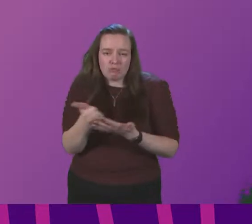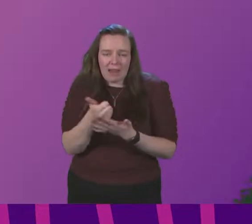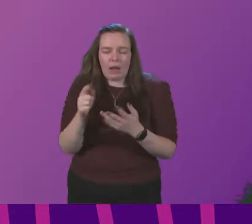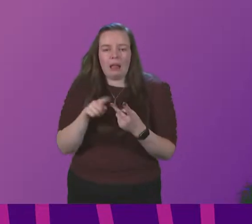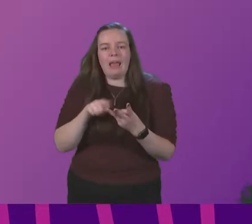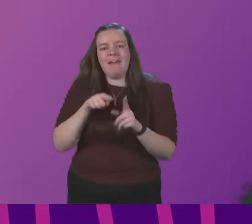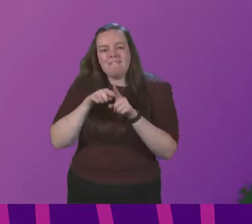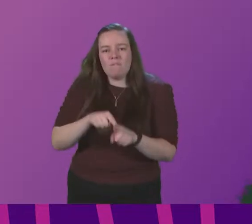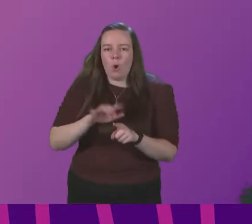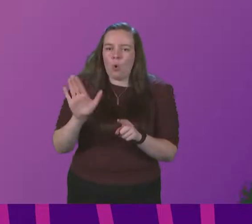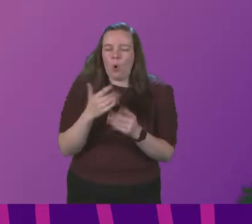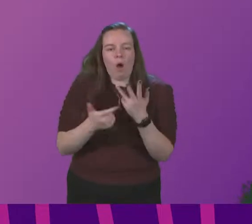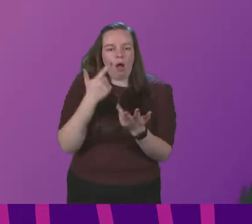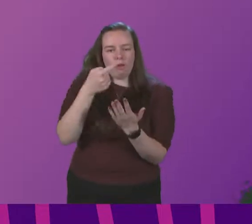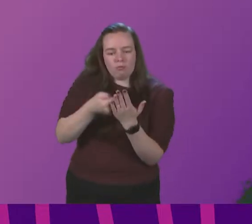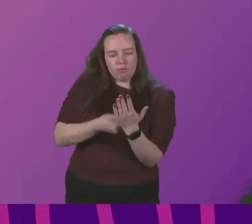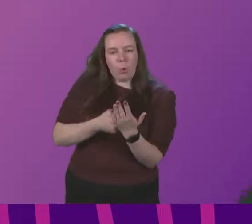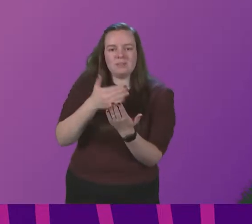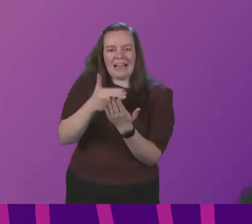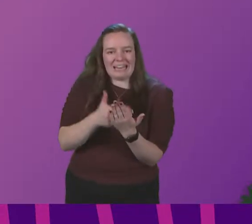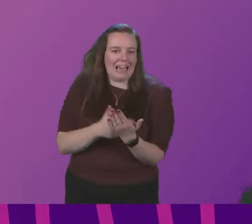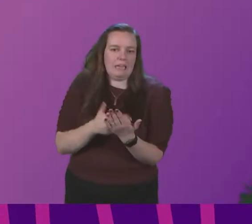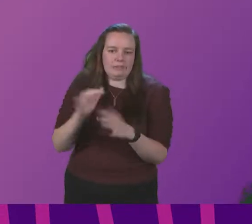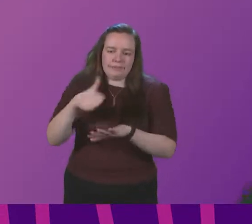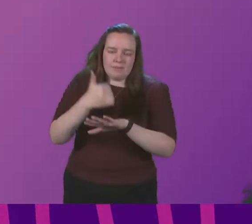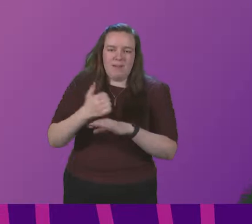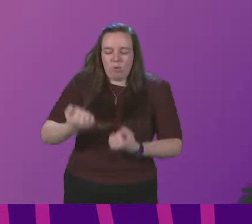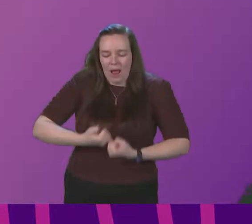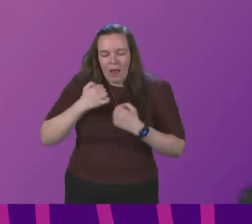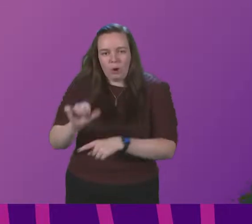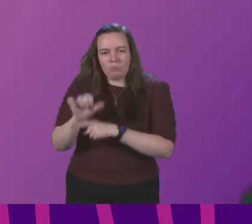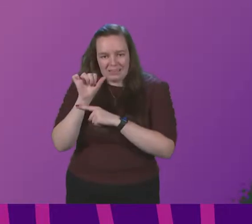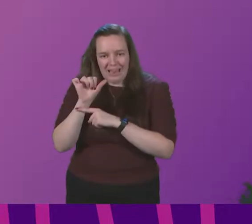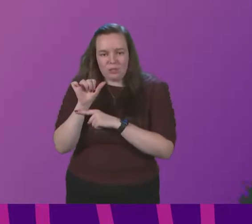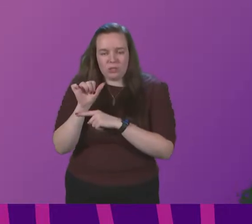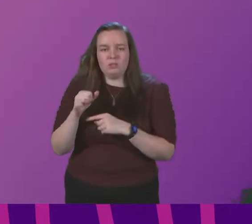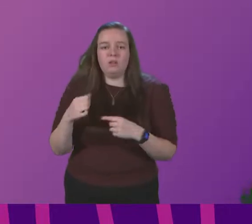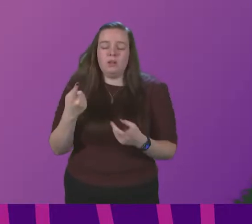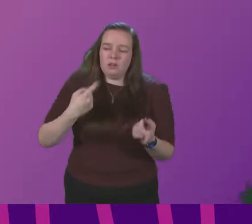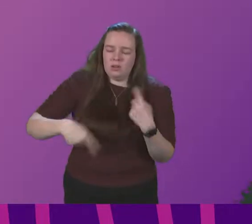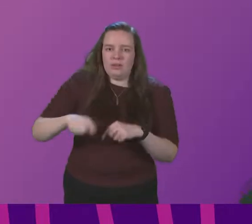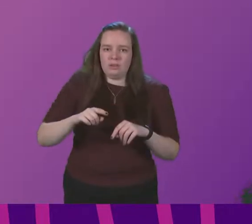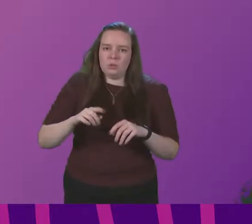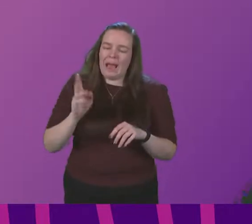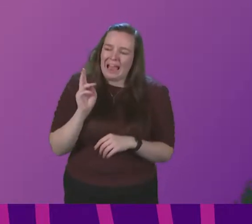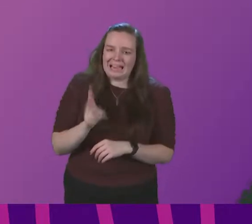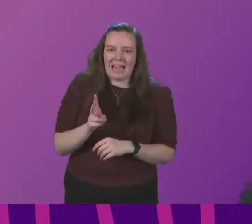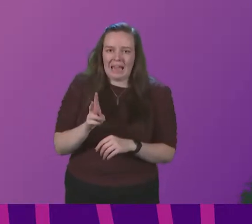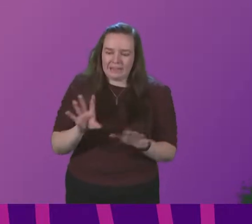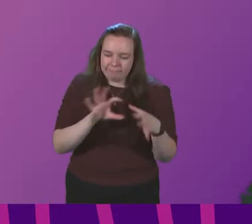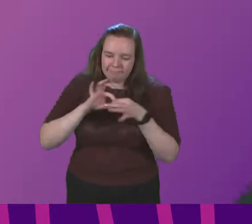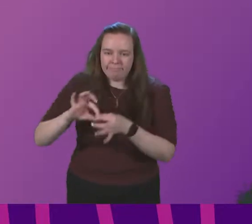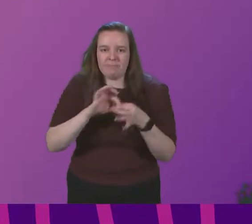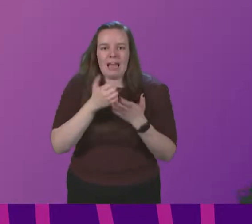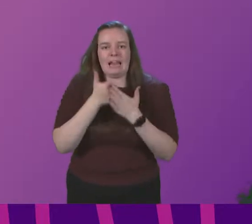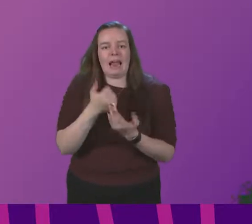follow all of the other rules and guidance that are in place for our own protection. Let us pull together again and let's